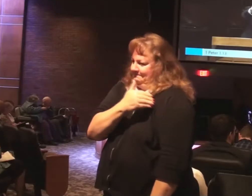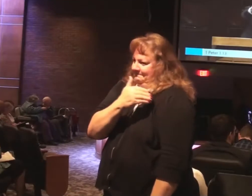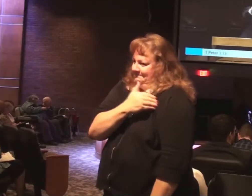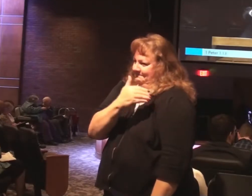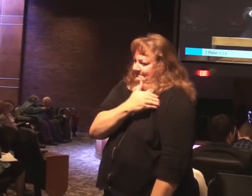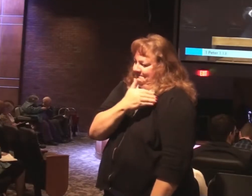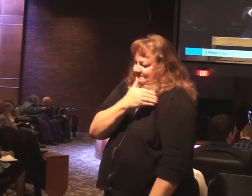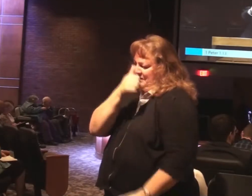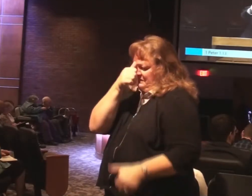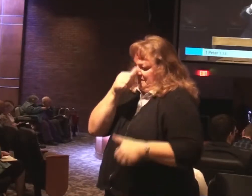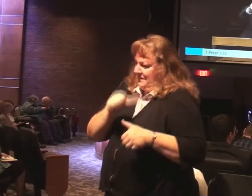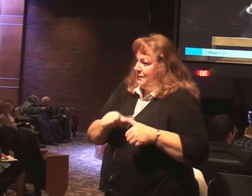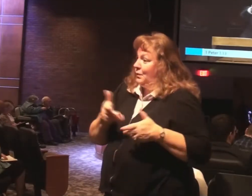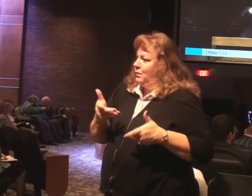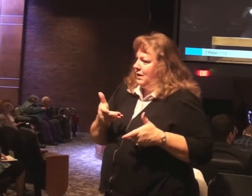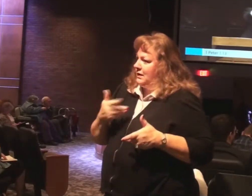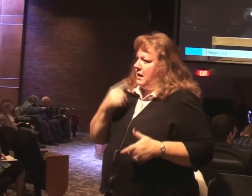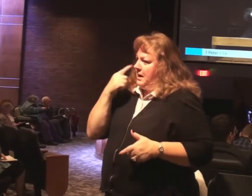eye on the goal.